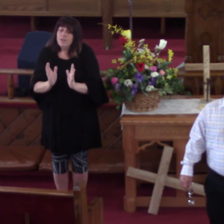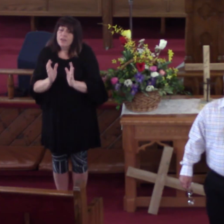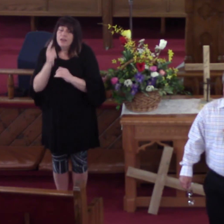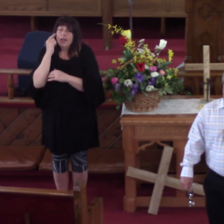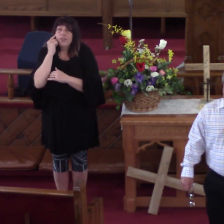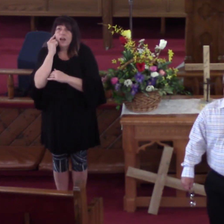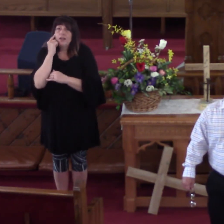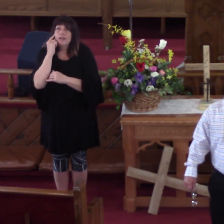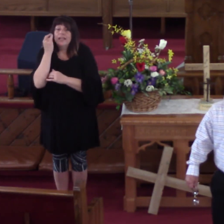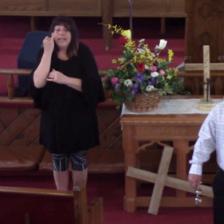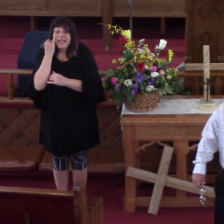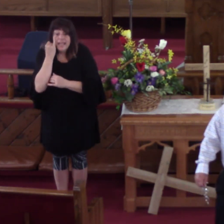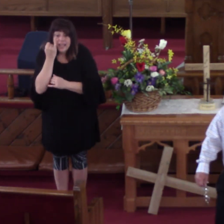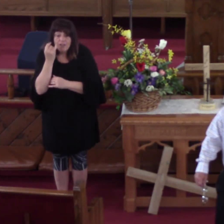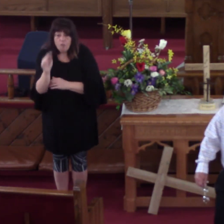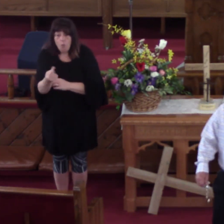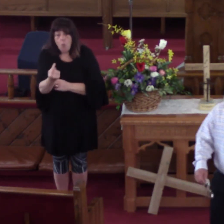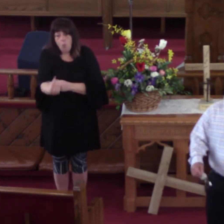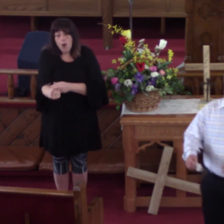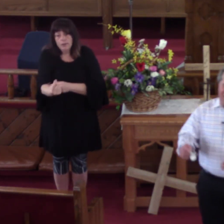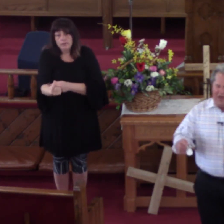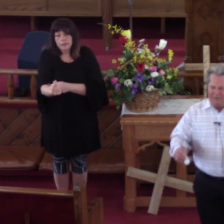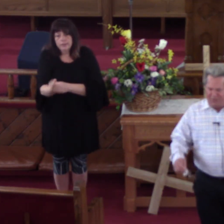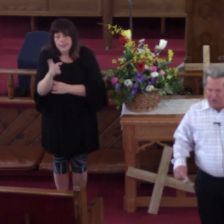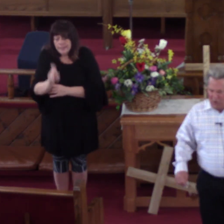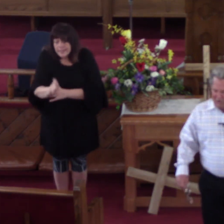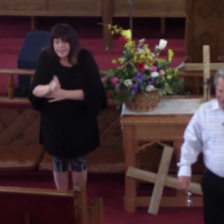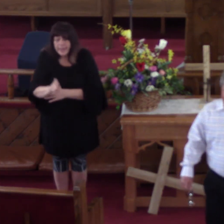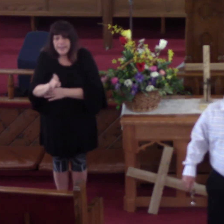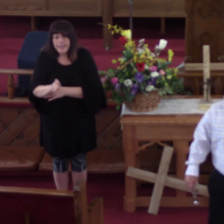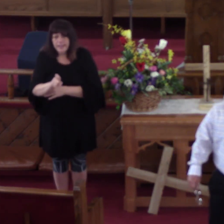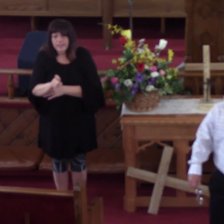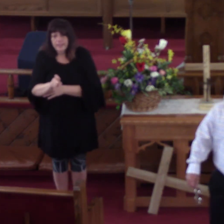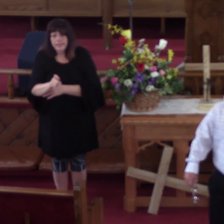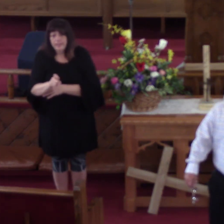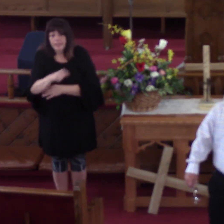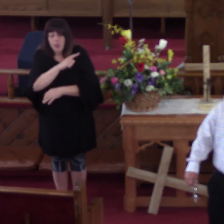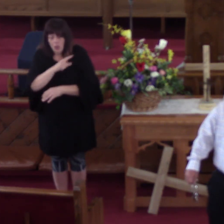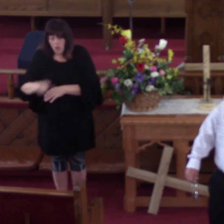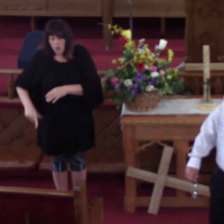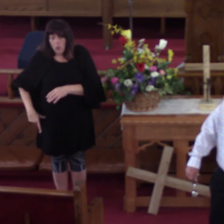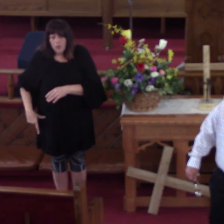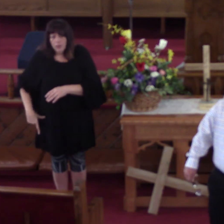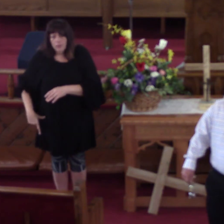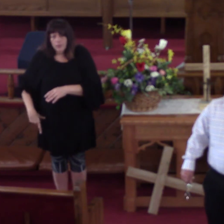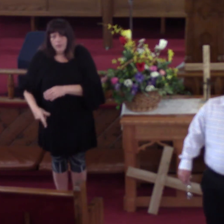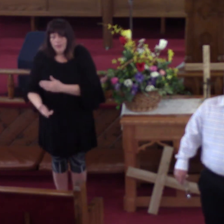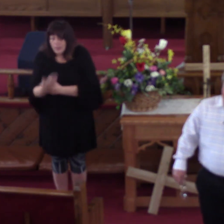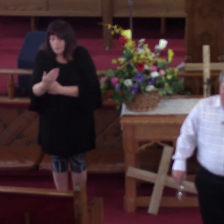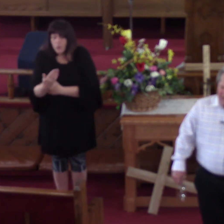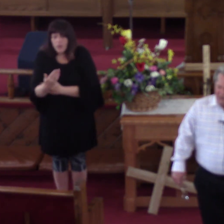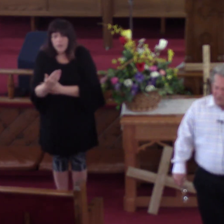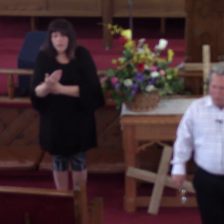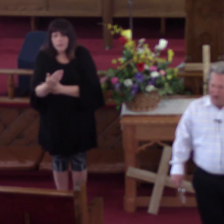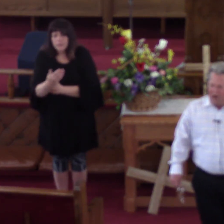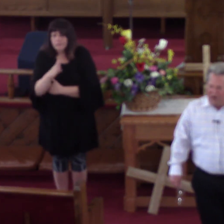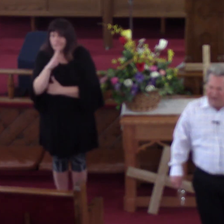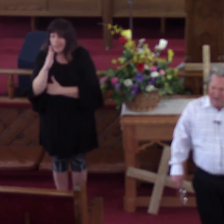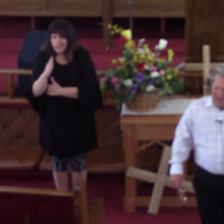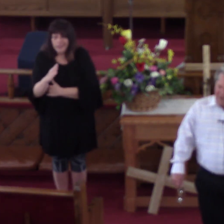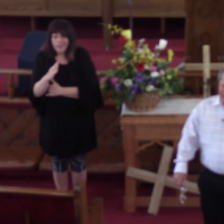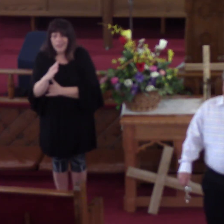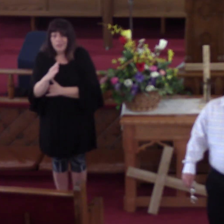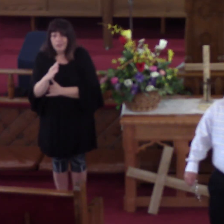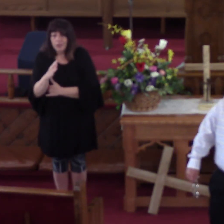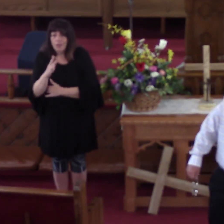Friend This Morning That Was In Need Of The Lord Jesus Christ That They Had Never Come To The Place Where